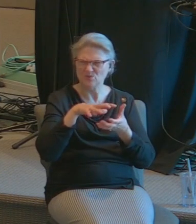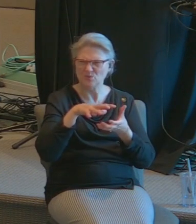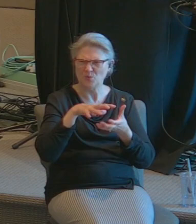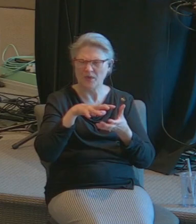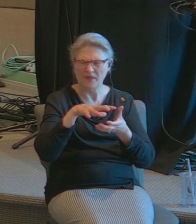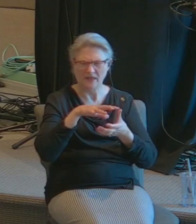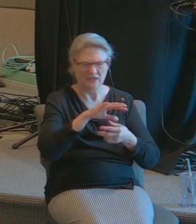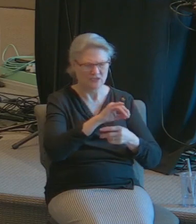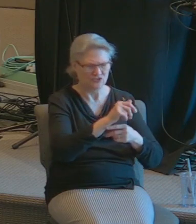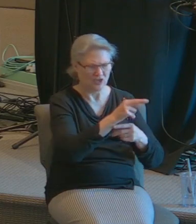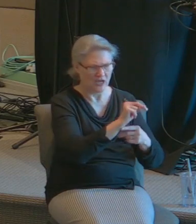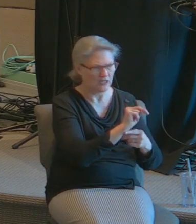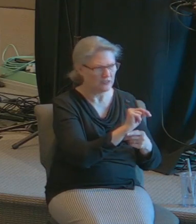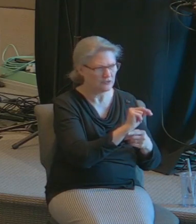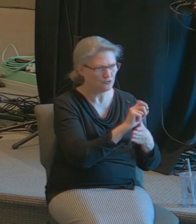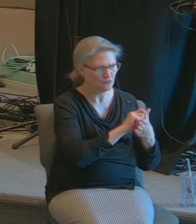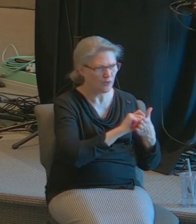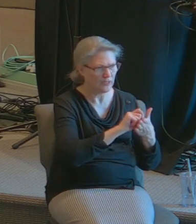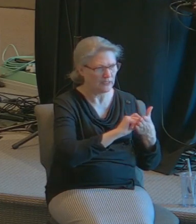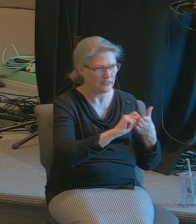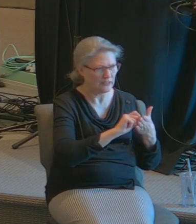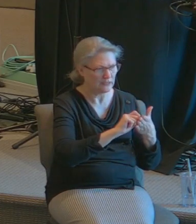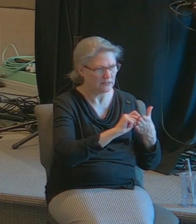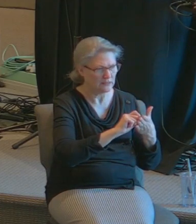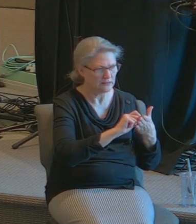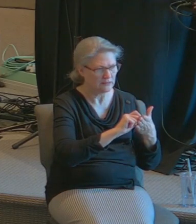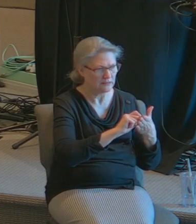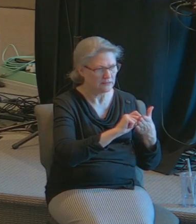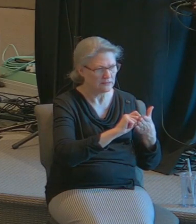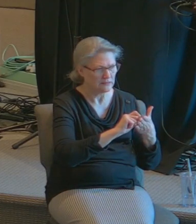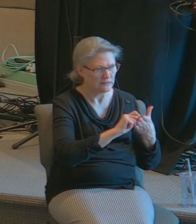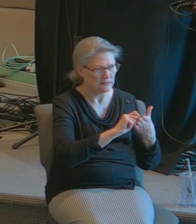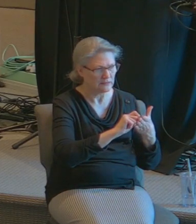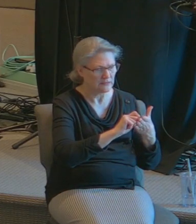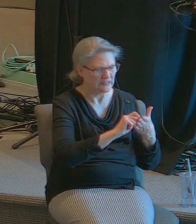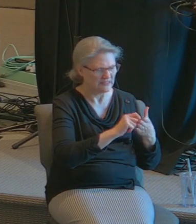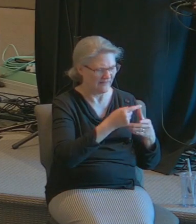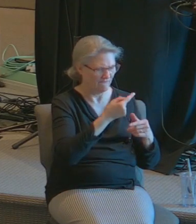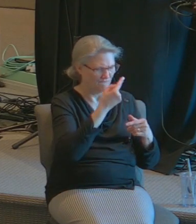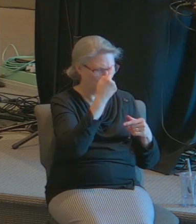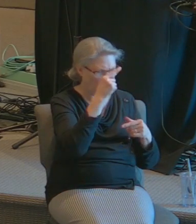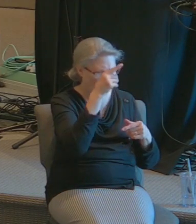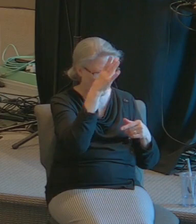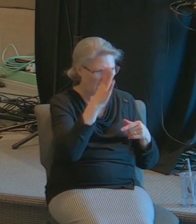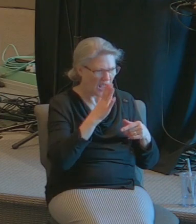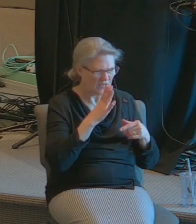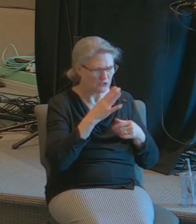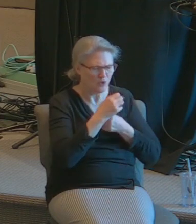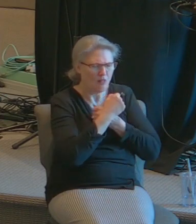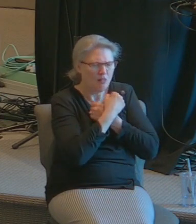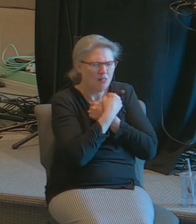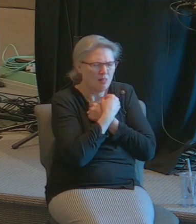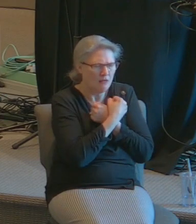John's writing when he said for God so loved the world